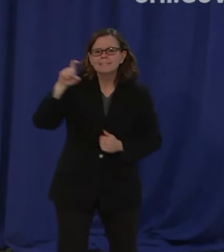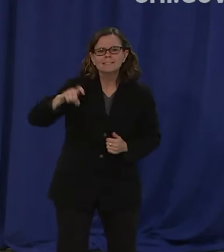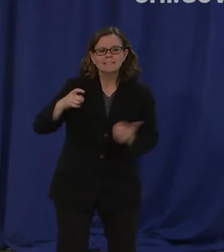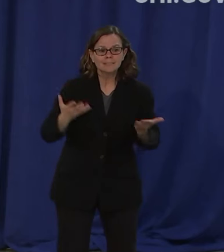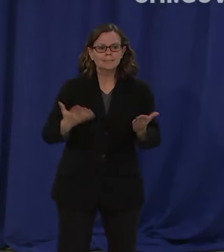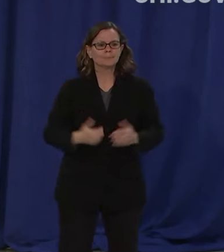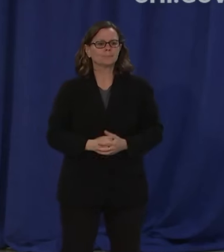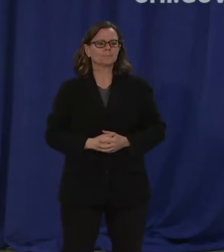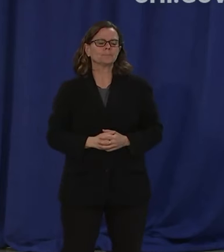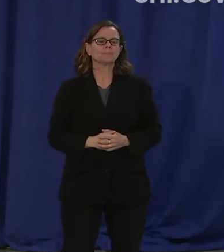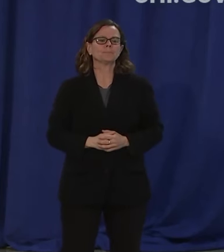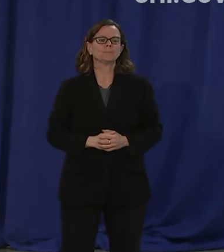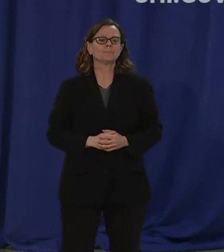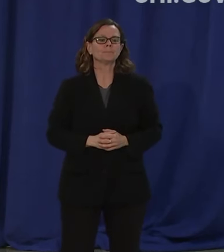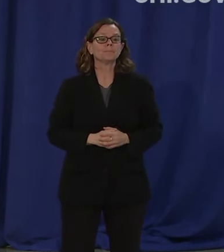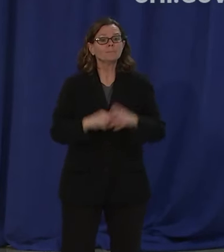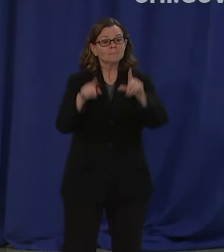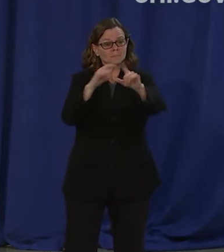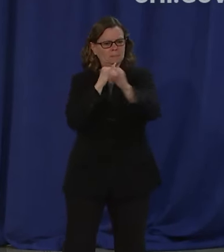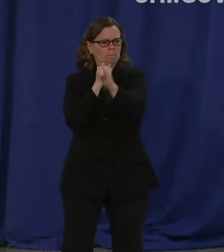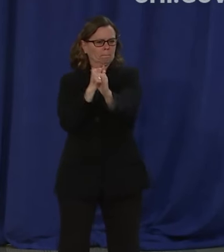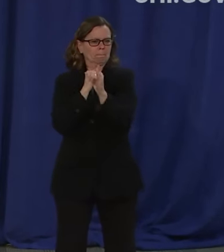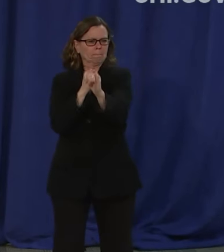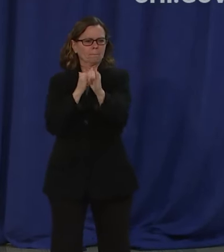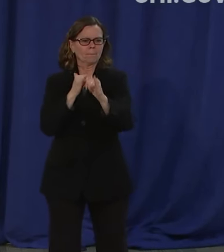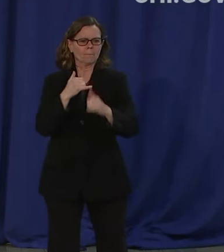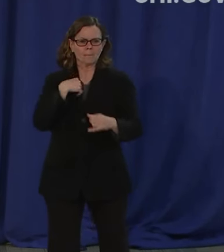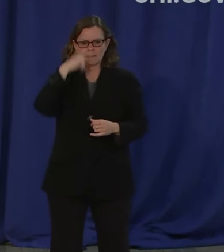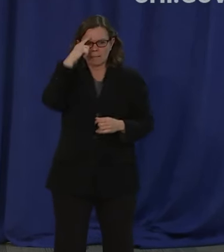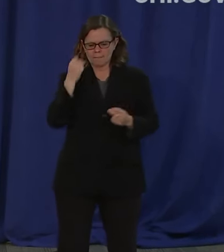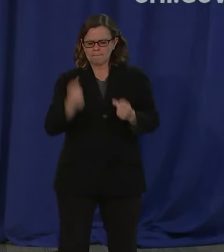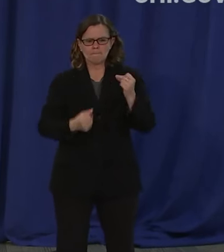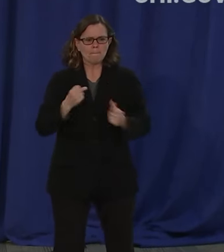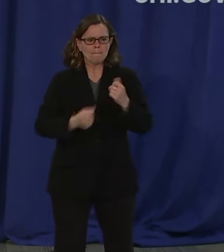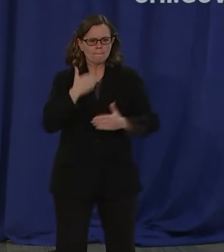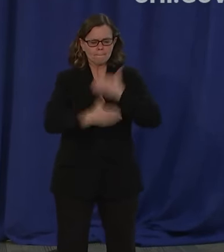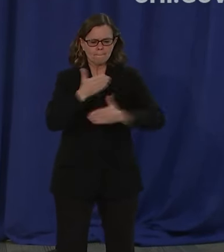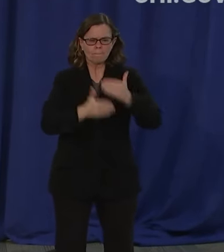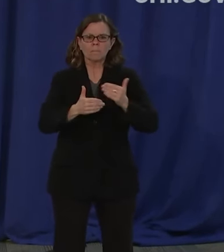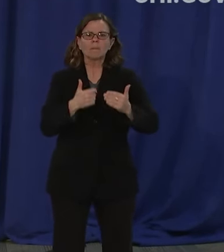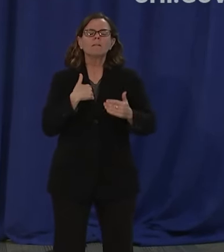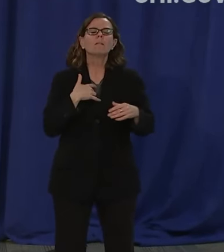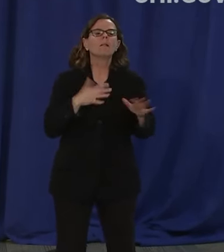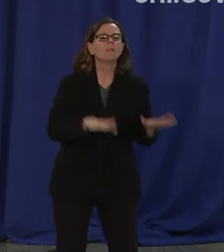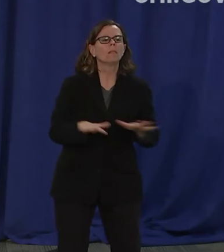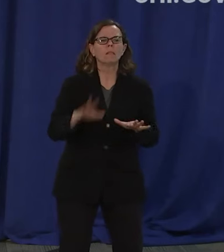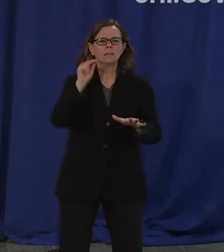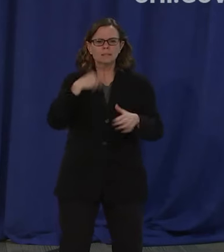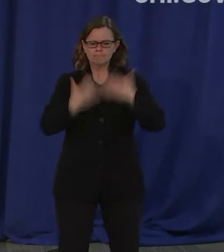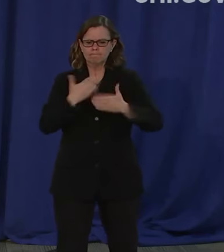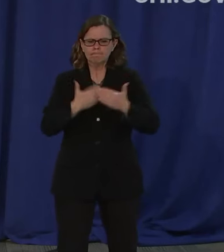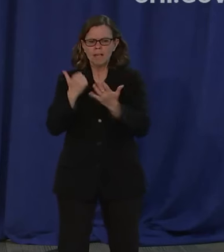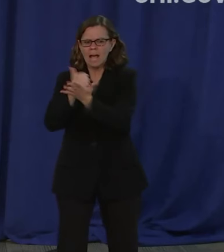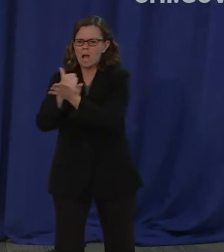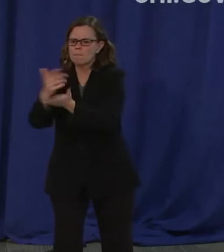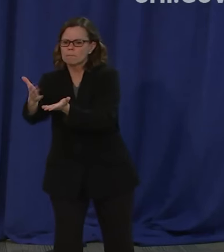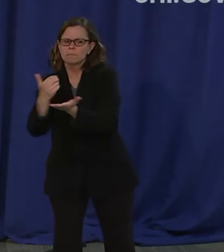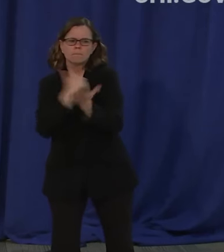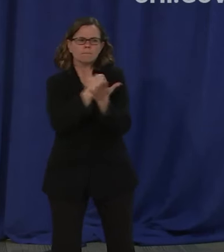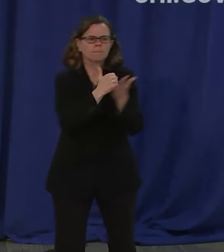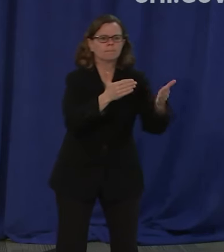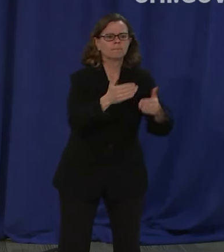that we need to act swiftly and boldly to help our fellow Chicagoans who are literally sick and dying